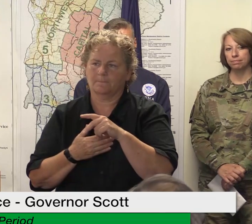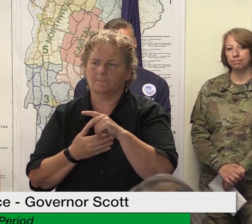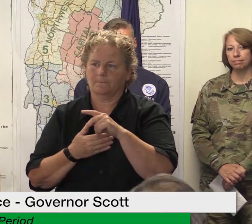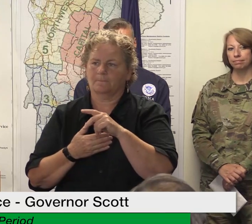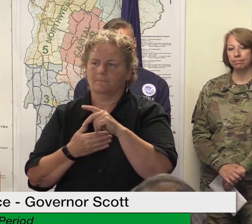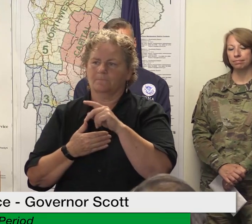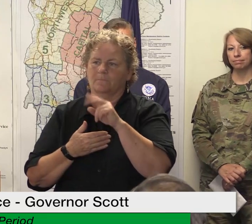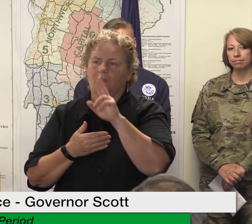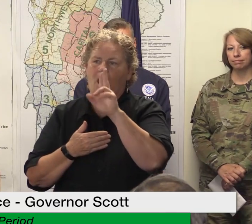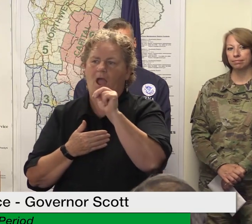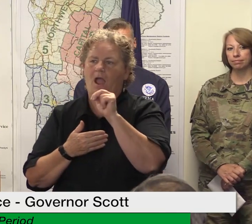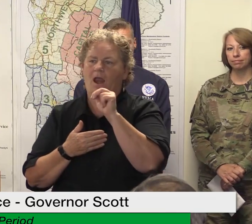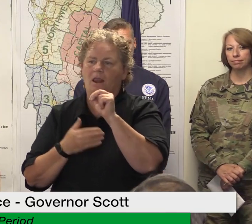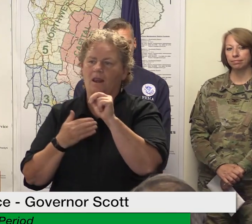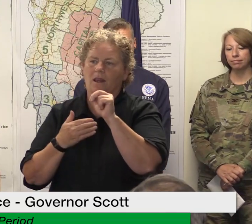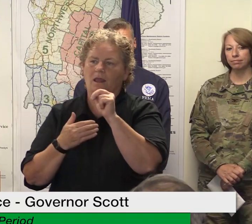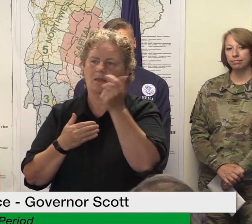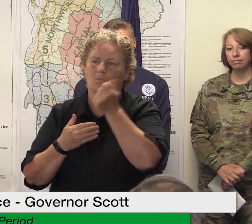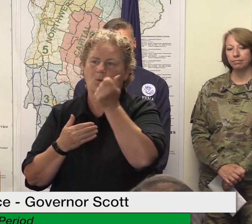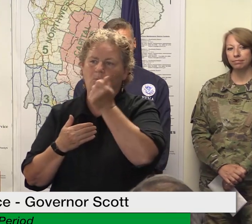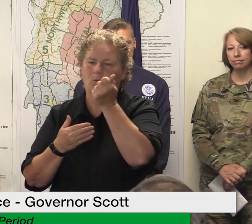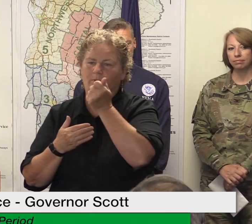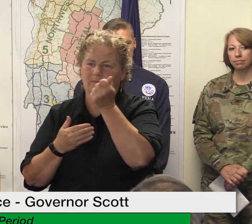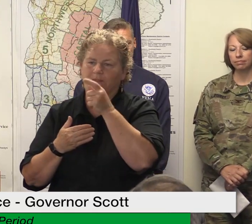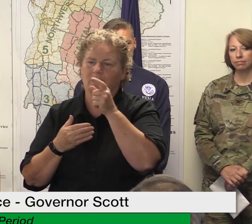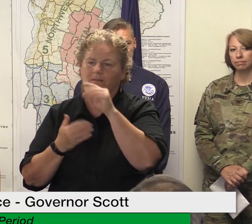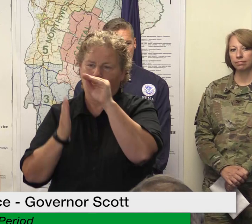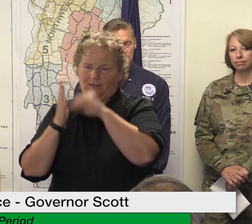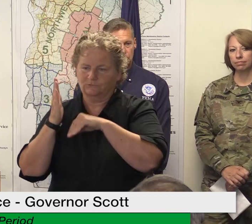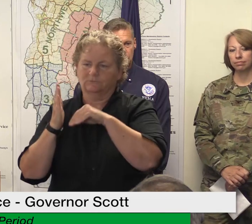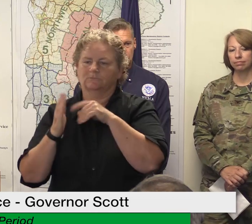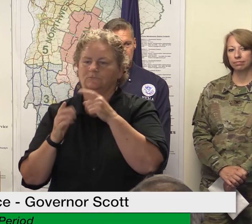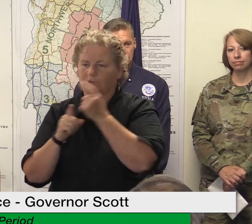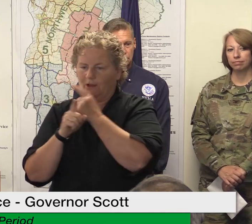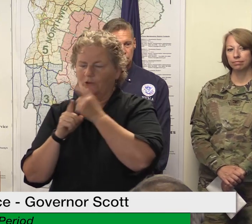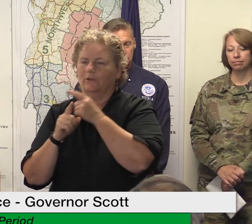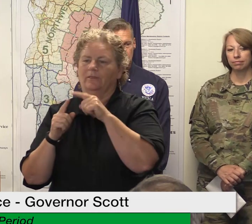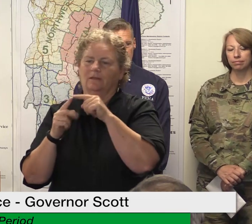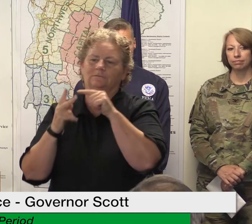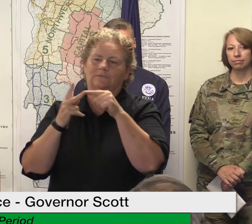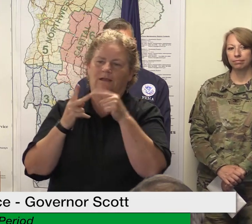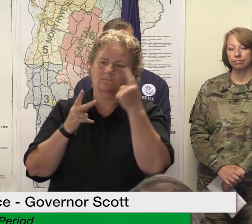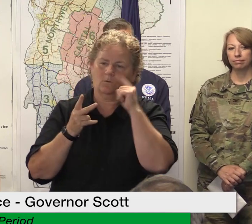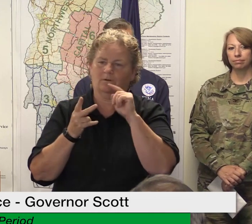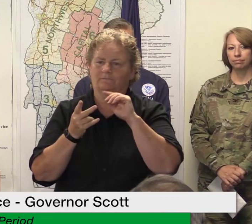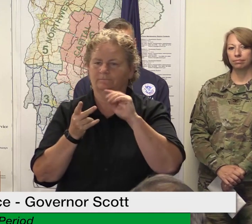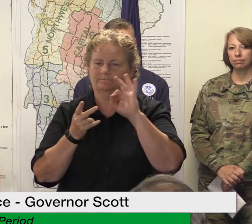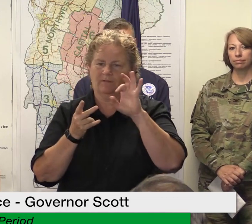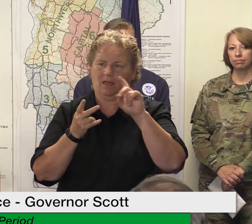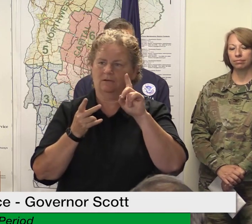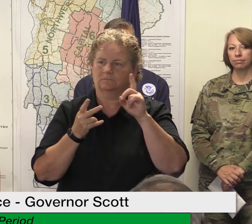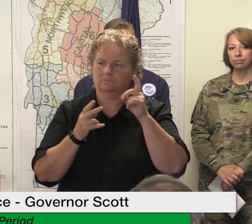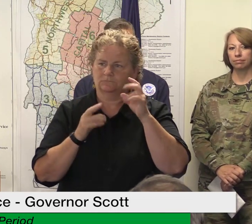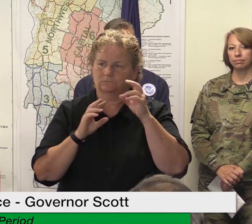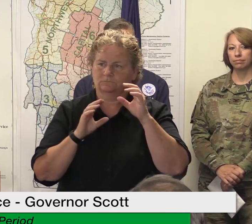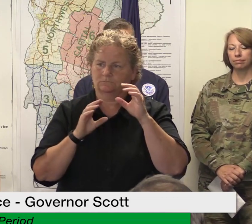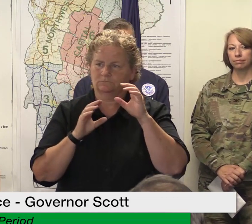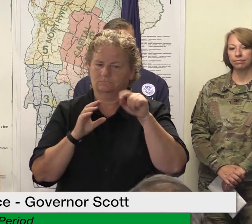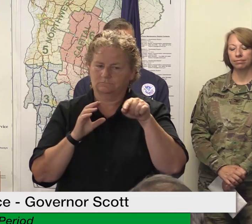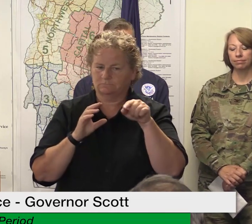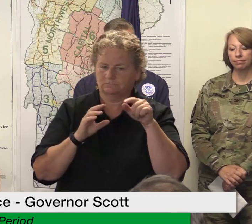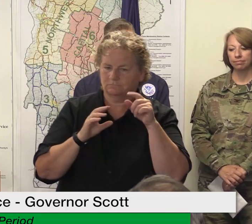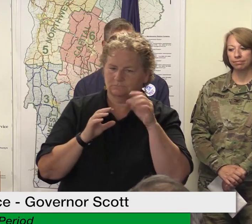uh for filing and if they do that the department will determine whether or not they fall into the traditional